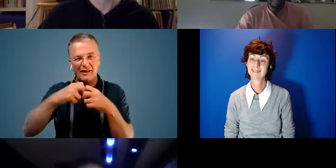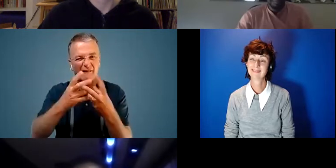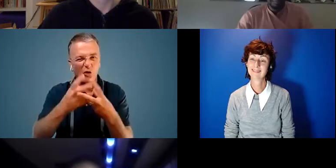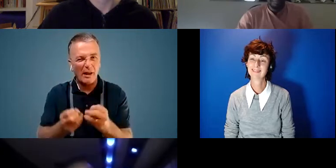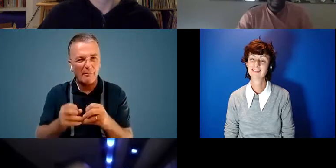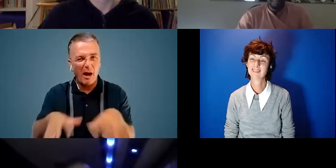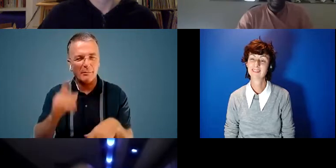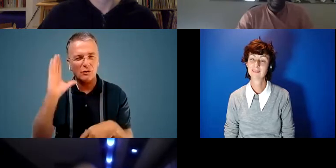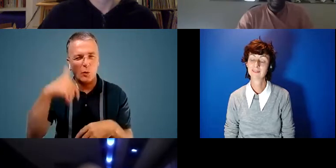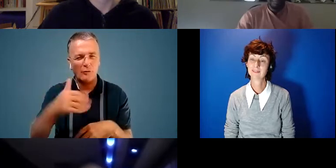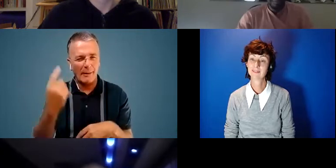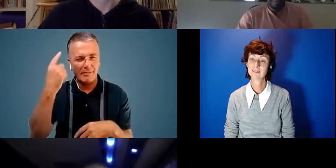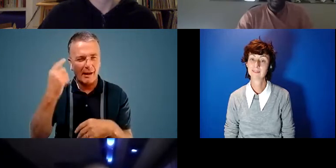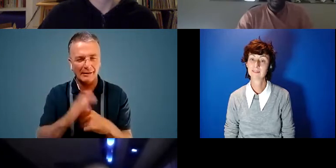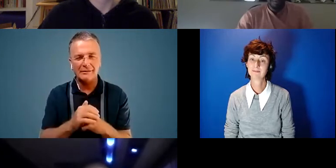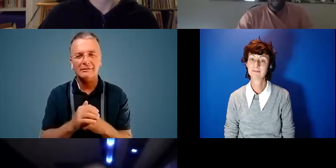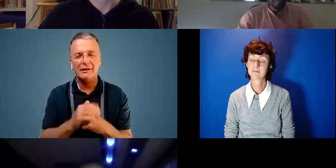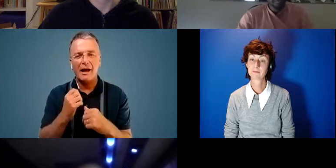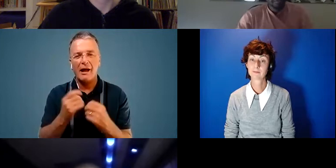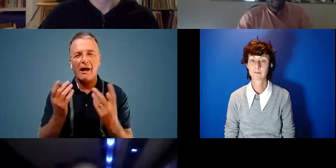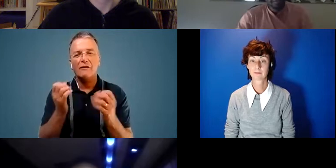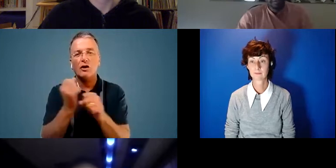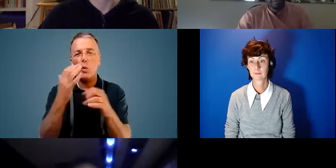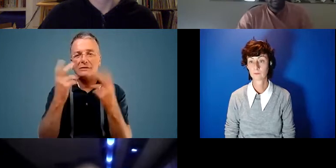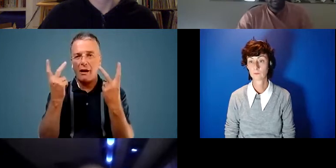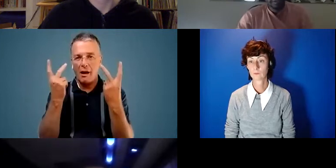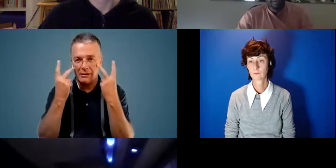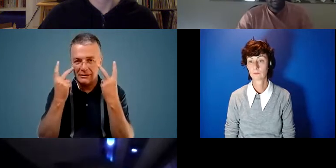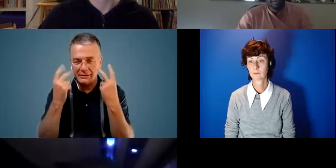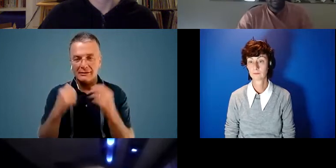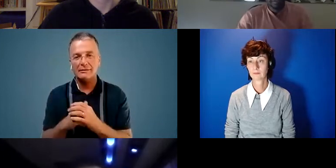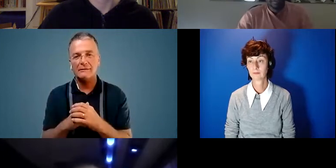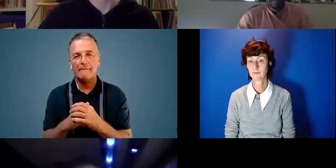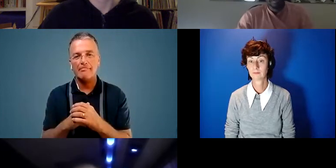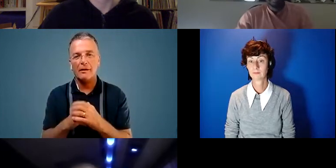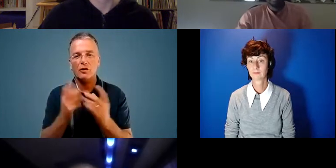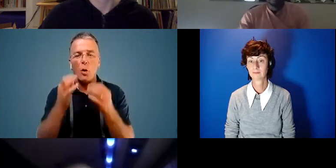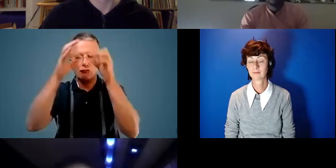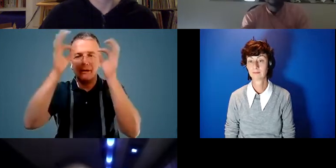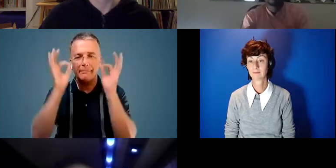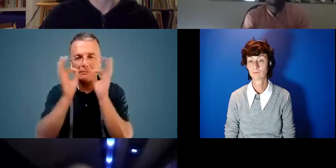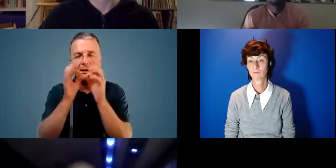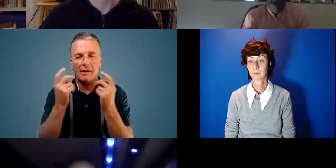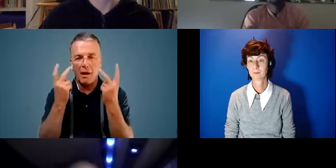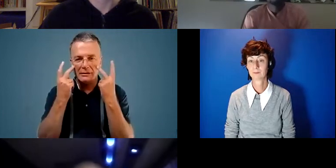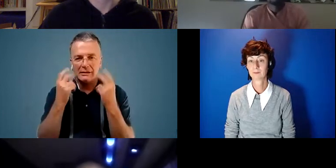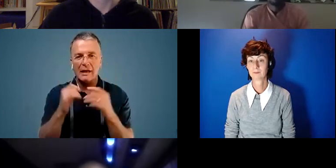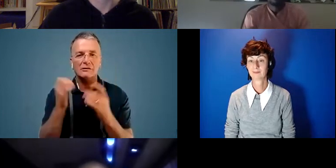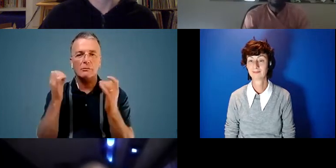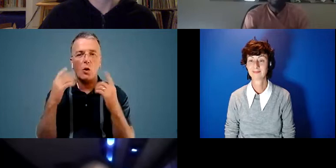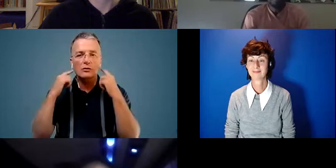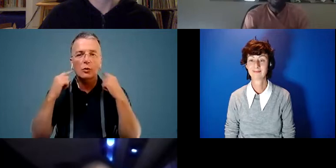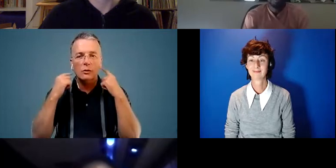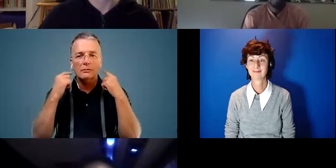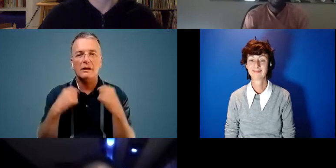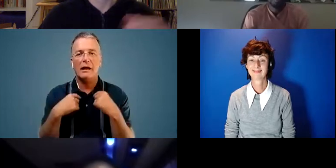but don't worry about that. And then I've got these gold glasses, gold ring glasses and some gold, small hoops and